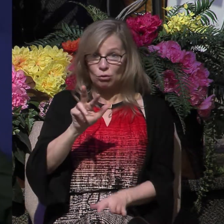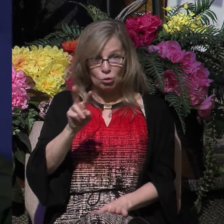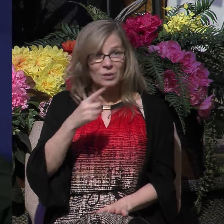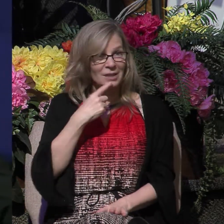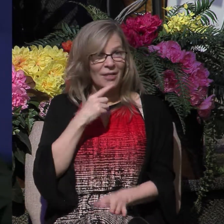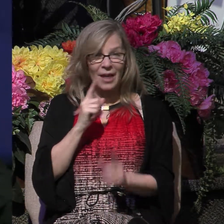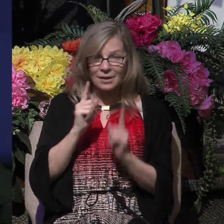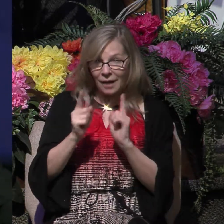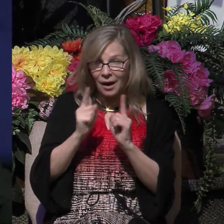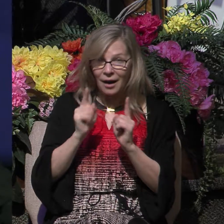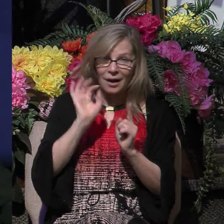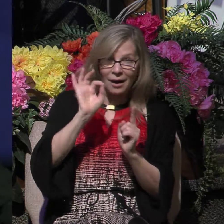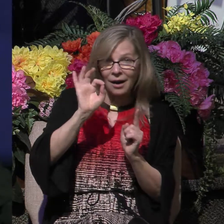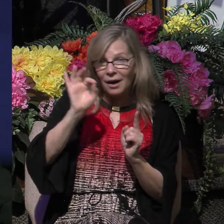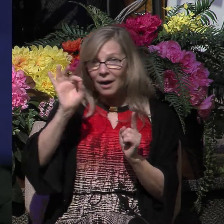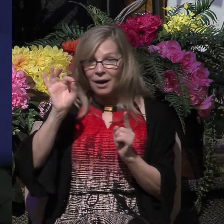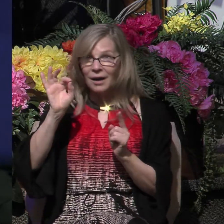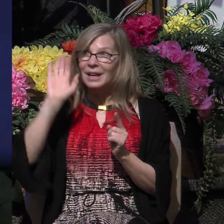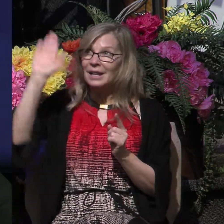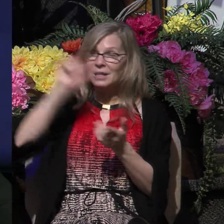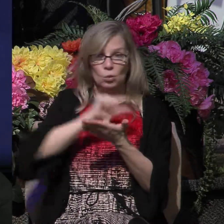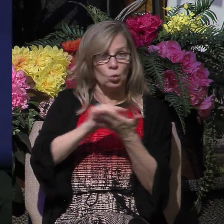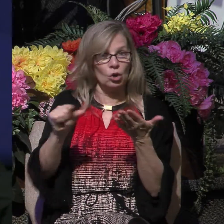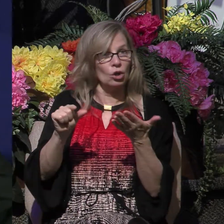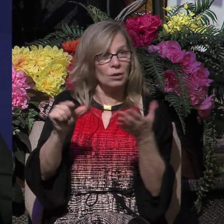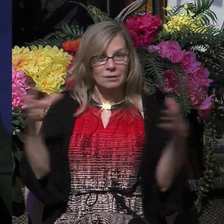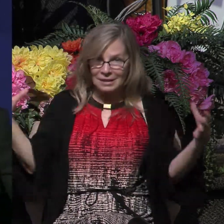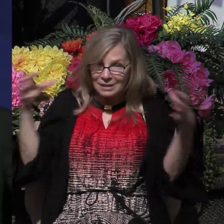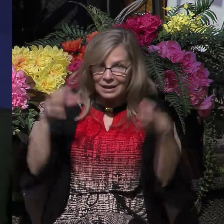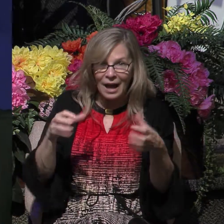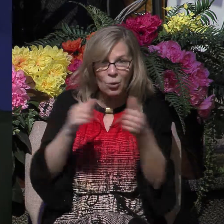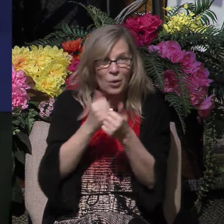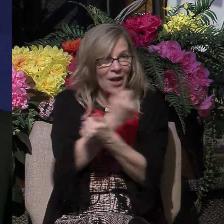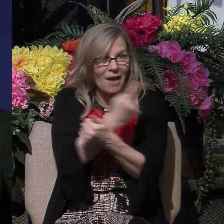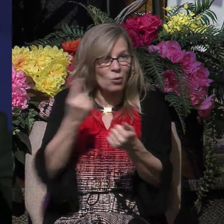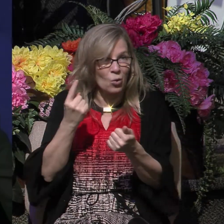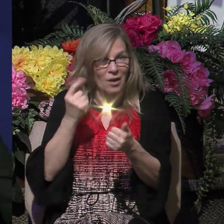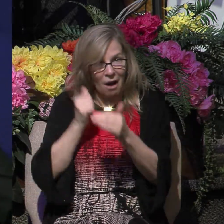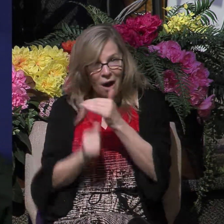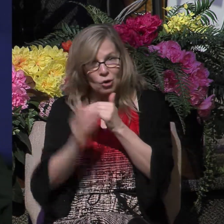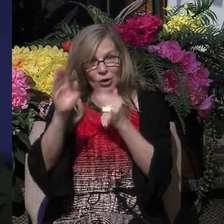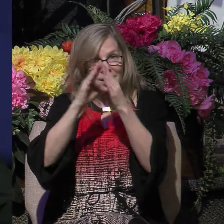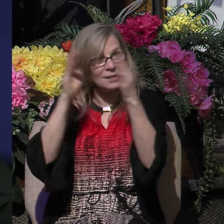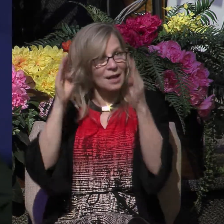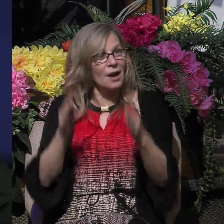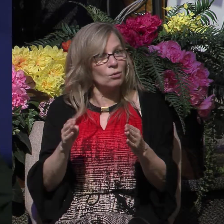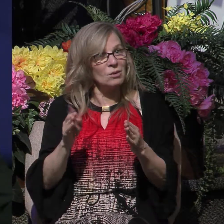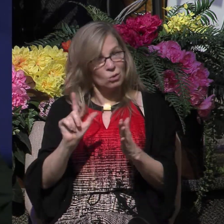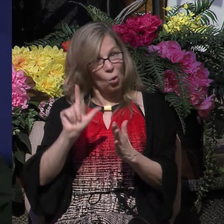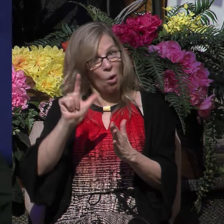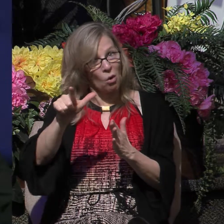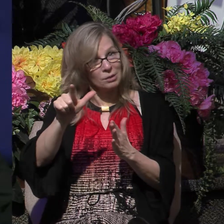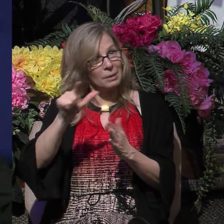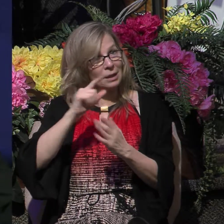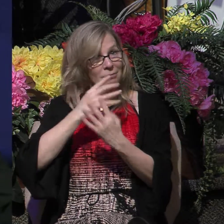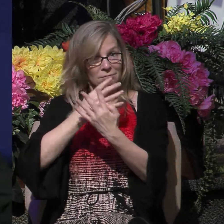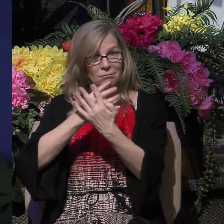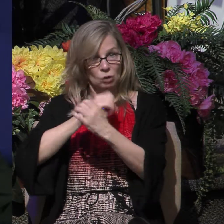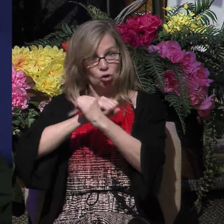spoke the word of the Lord to him, together with all who were in his house. Ultimately, the jailer did repent. He proved his repentance by